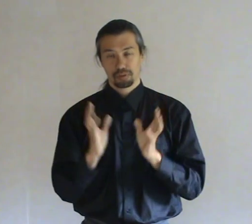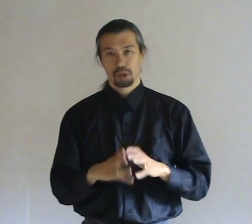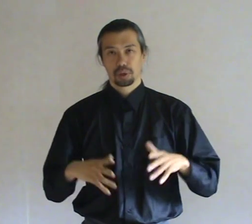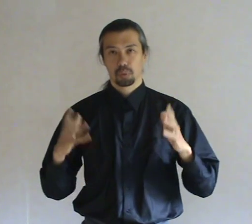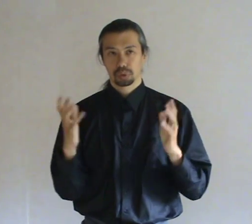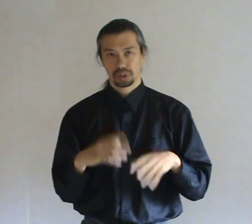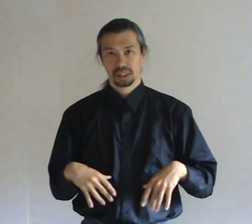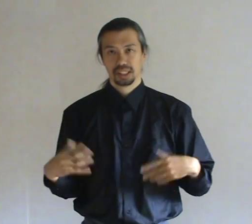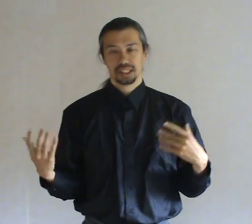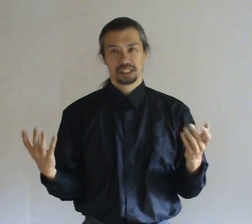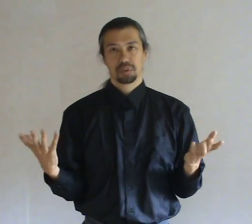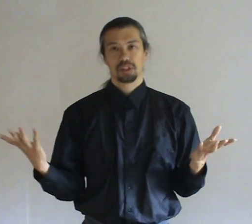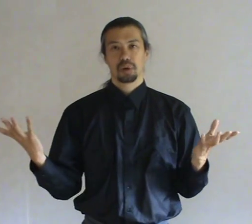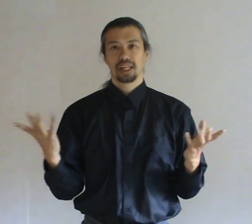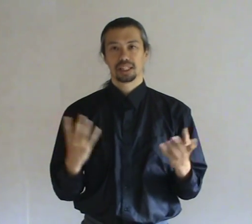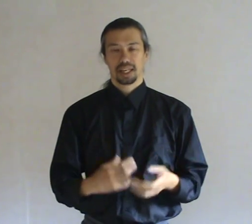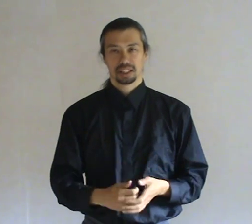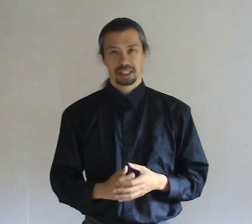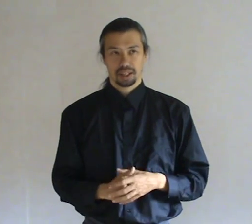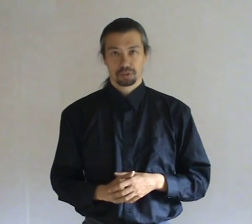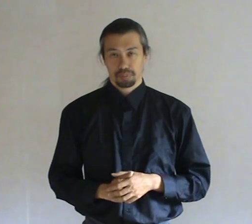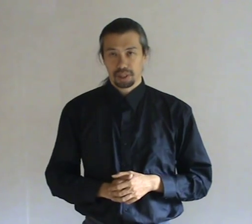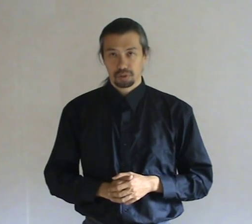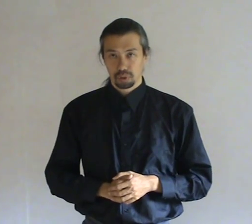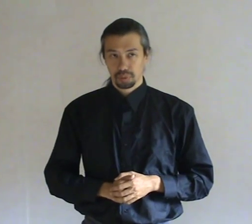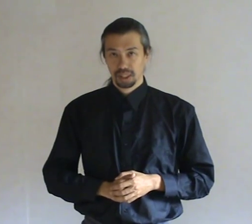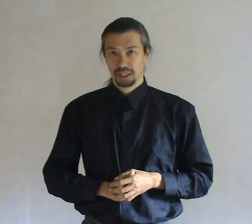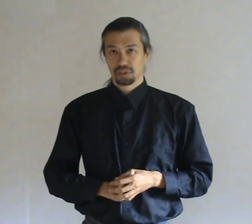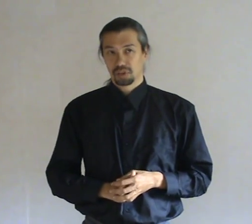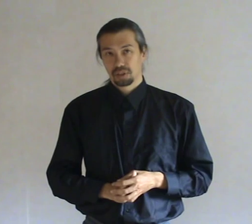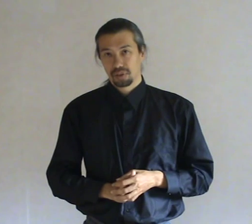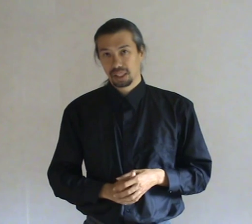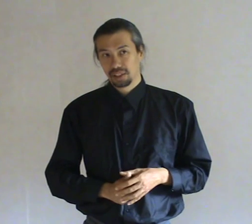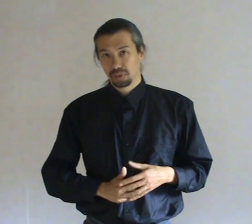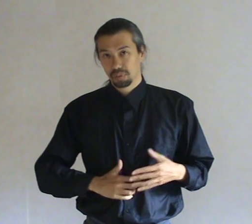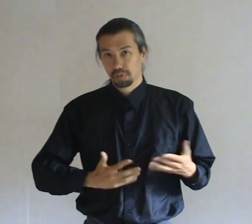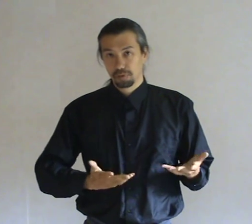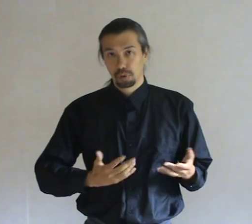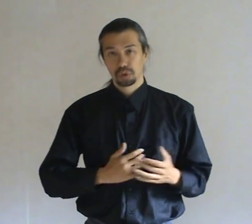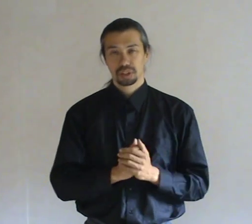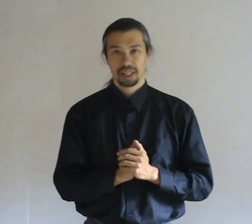Flowing. Water. Is in a way. Draining. The energy. Out of the bathroom. So there's. Very little. Food. There.